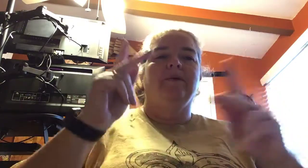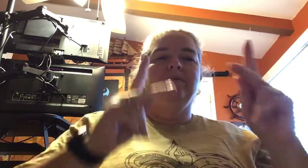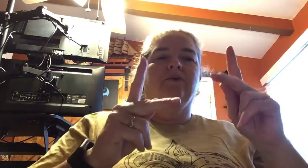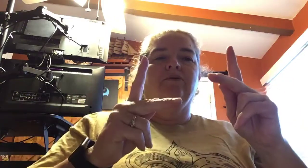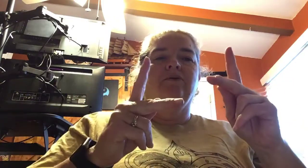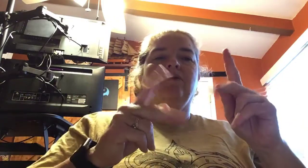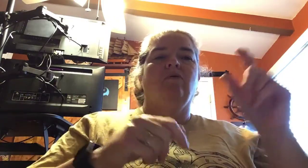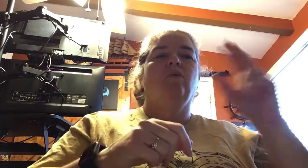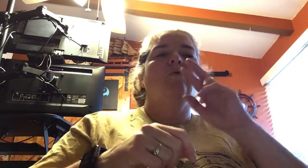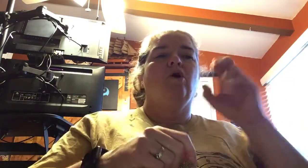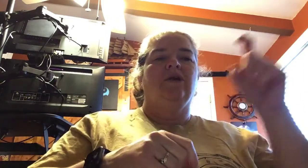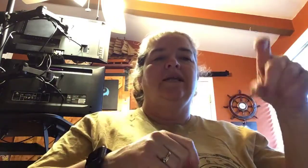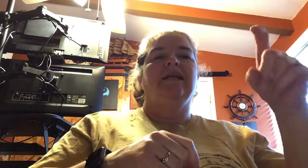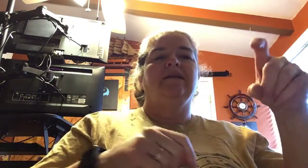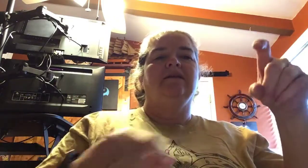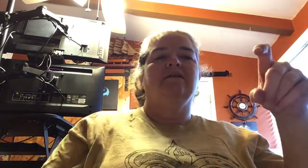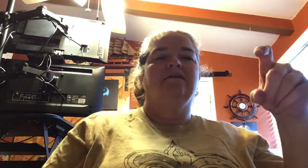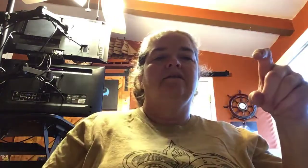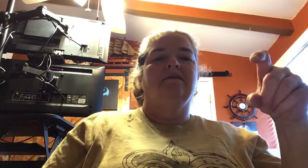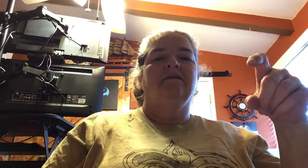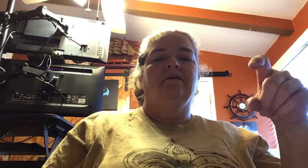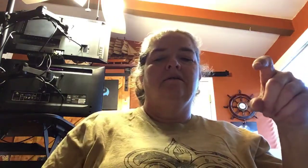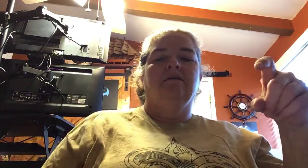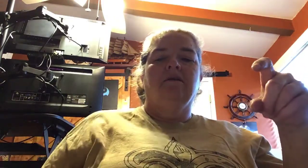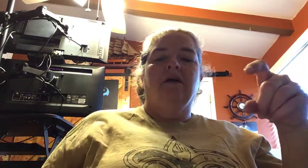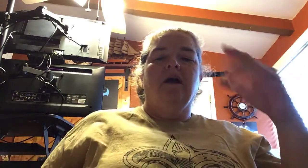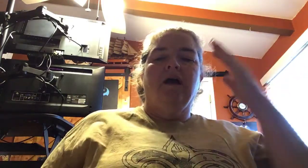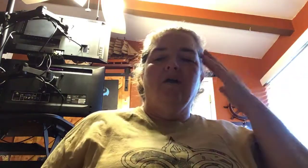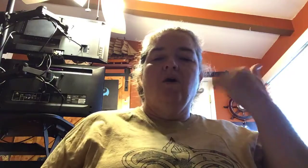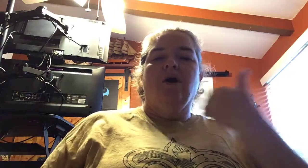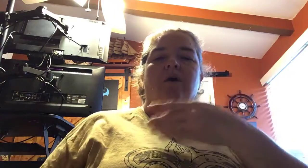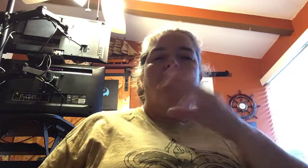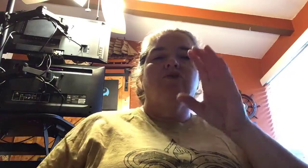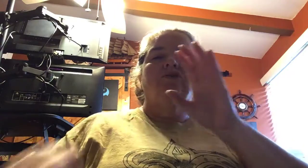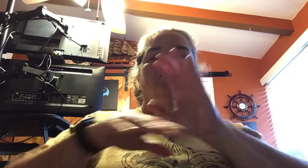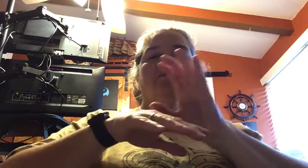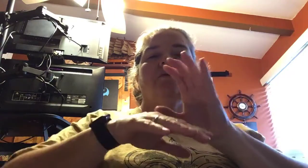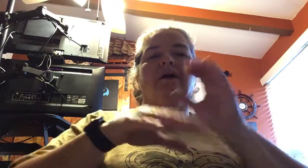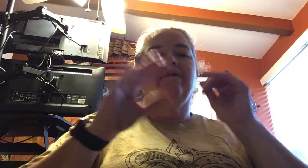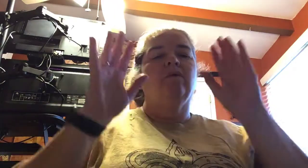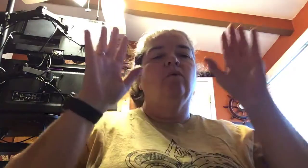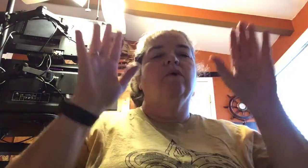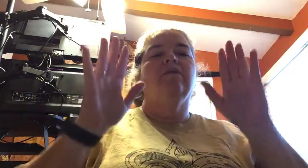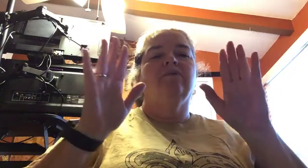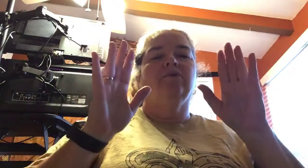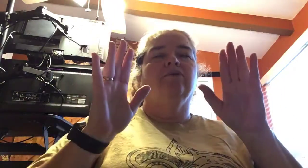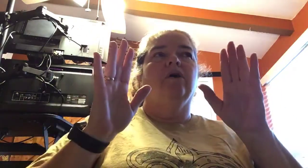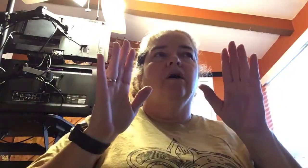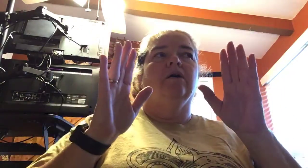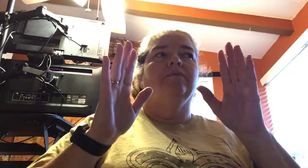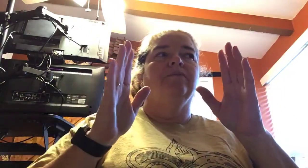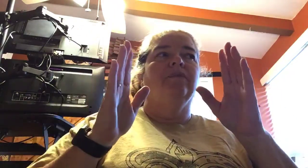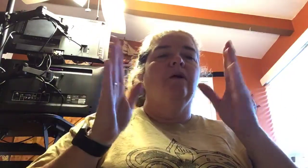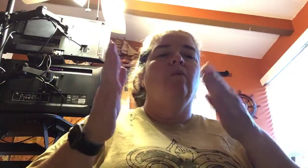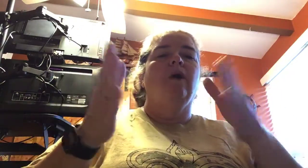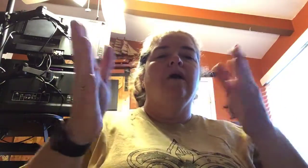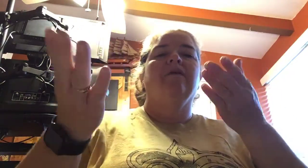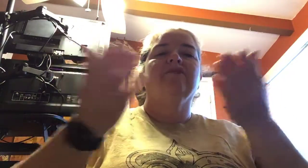people who are in need. I know our church, they have a wonderful, um, way of